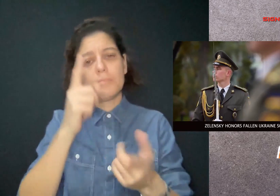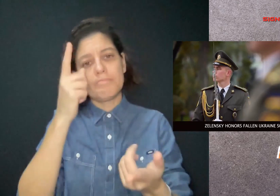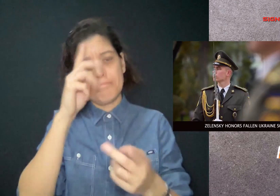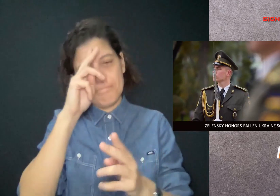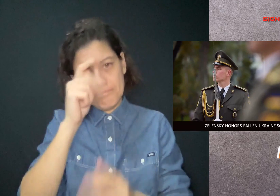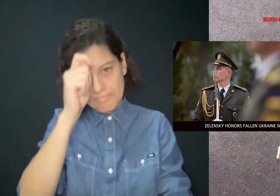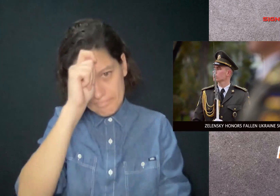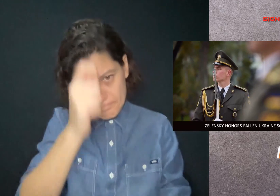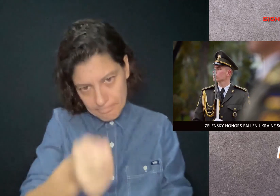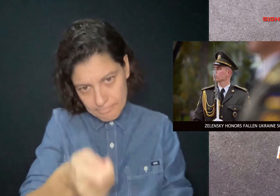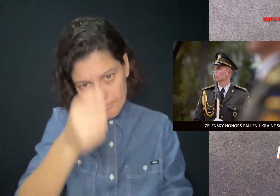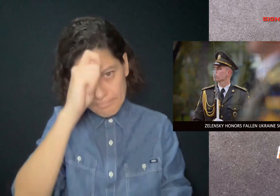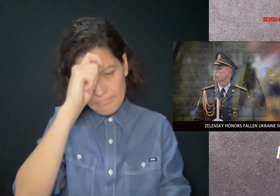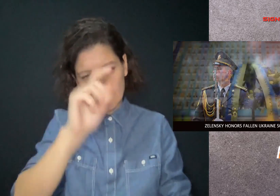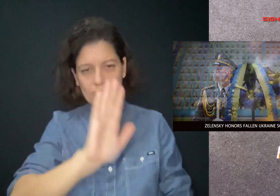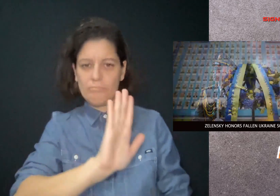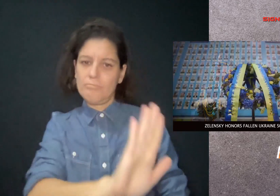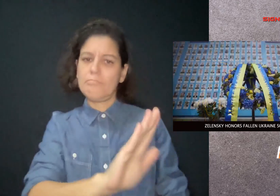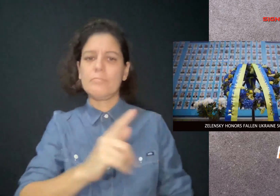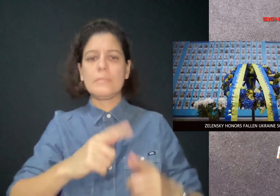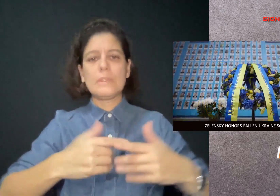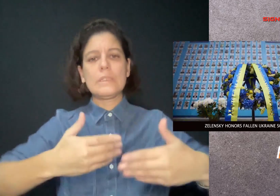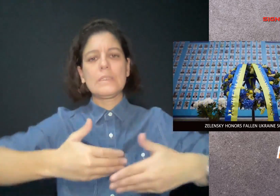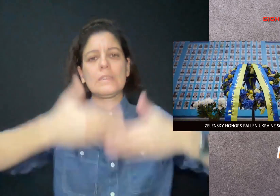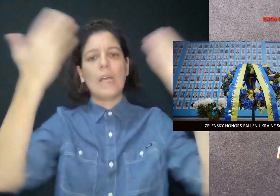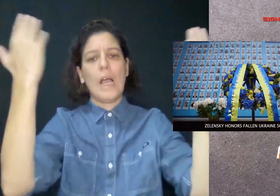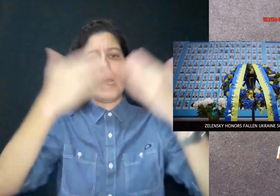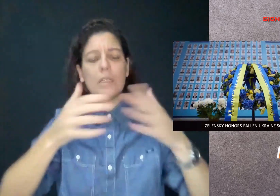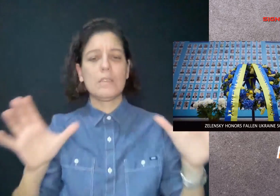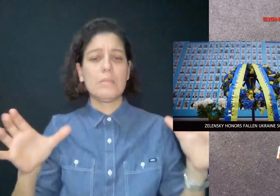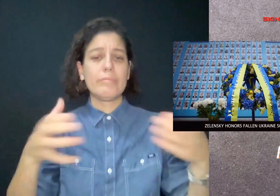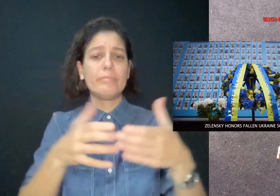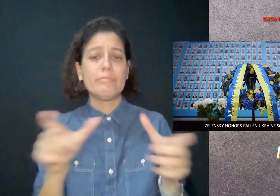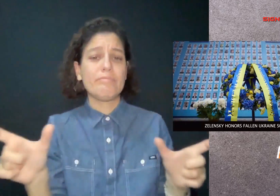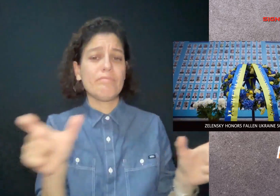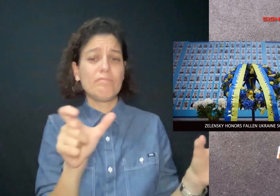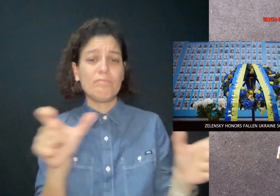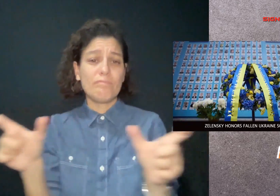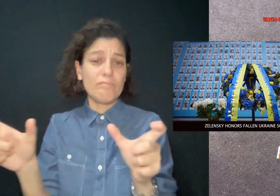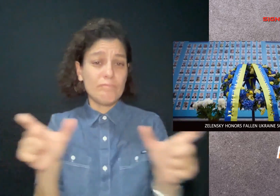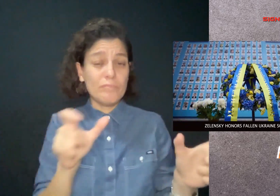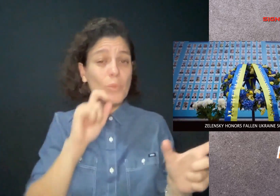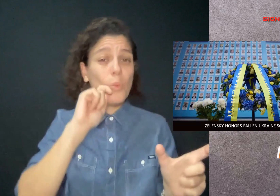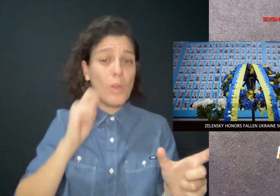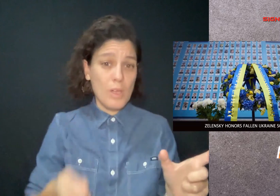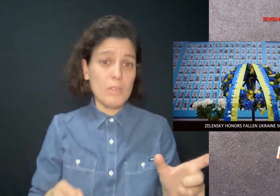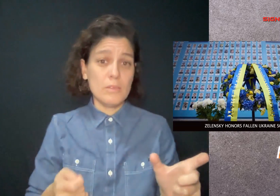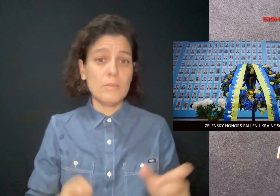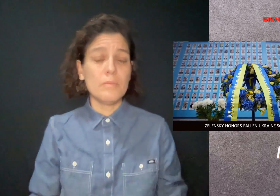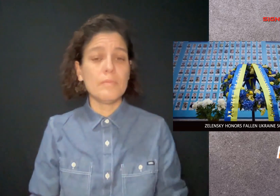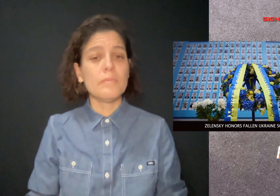The wreath was laid in honor of Day of Defenders of Ukraine, which was first celebrated in 2015.